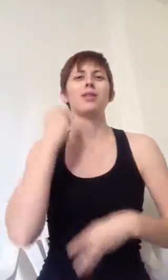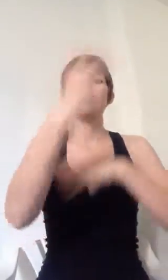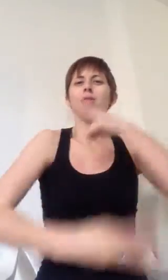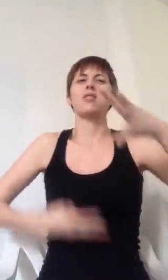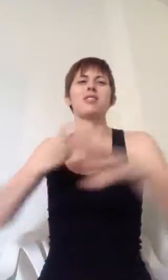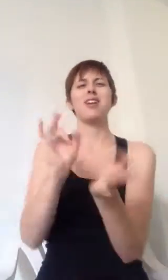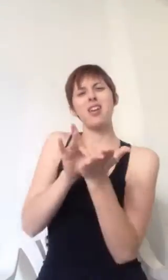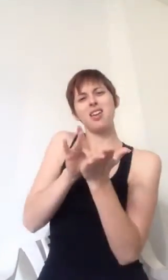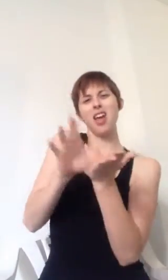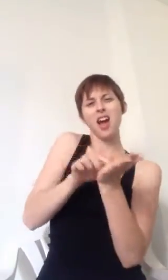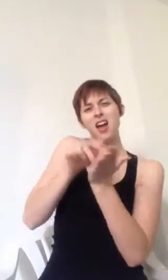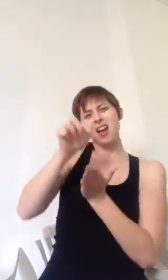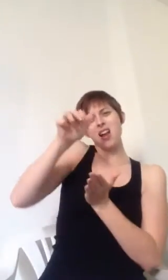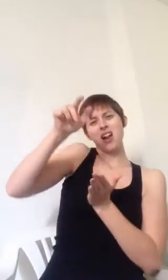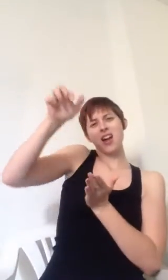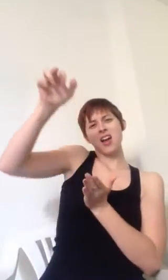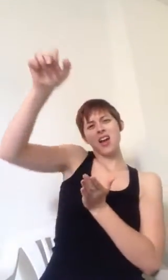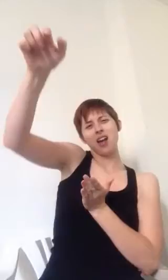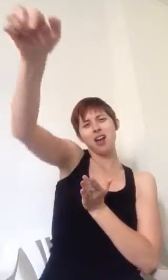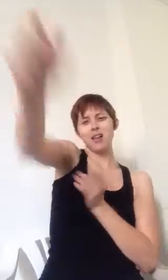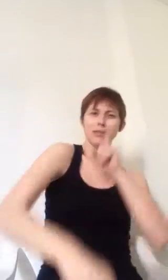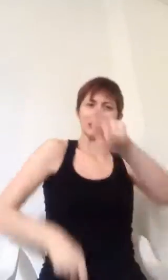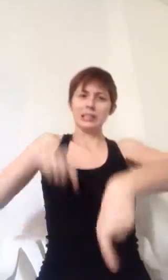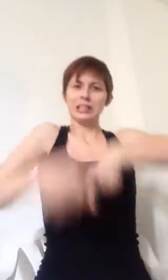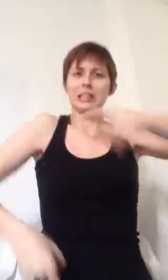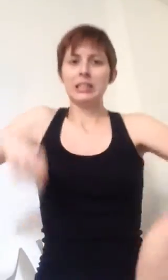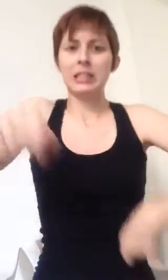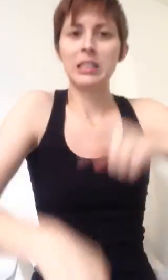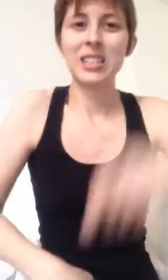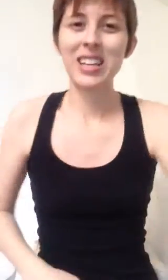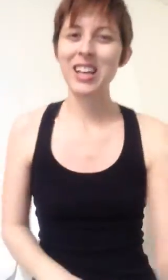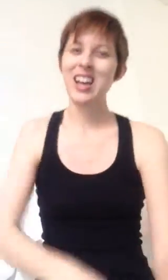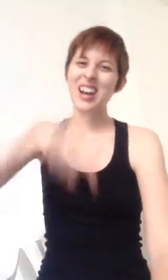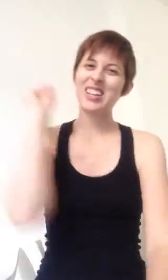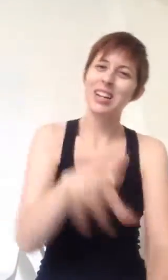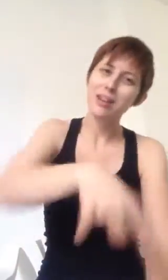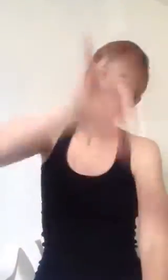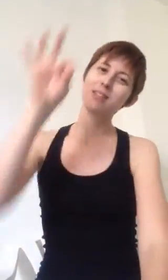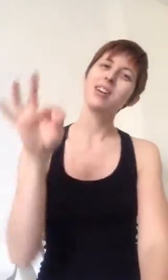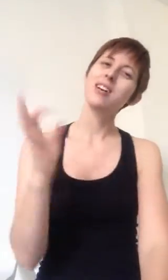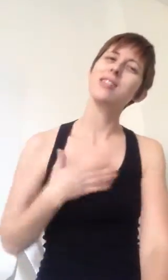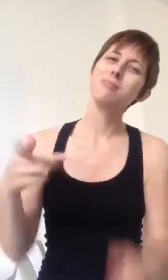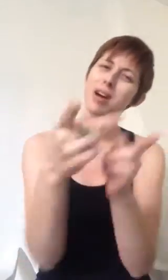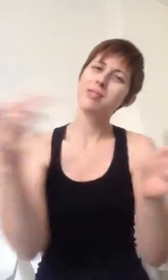this world just lose me off the edge, feet run out of ground I gotta find my